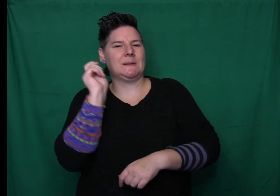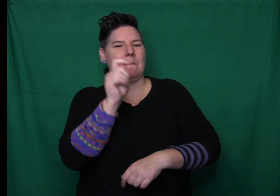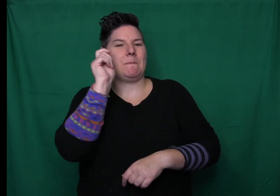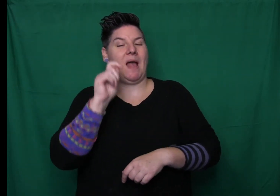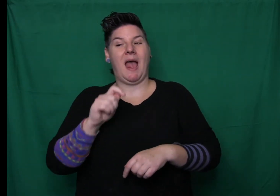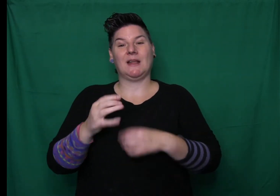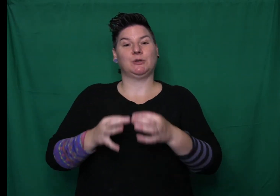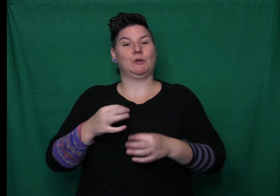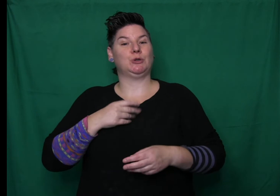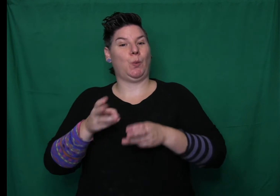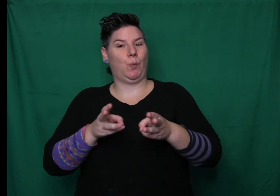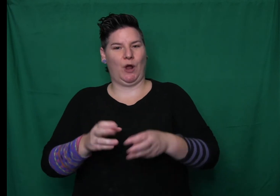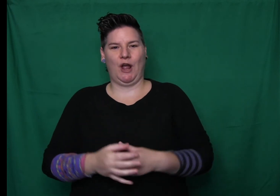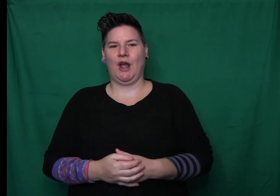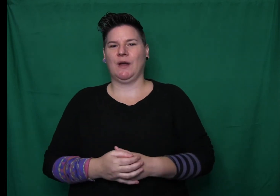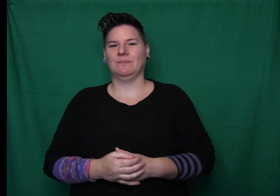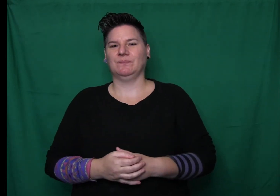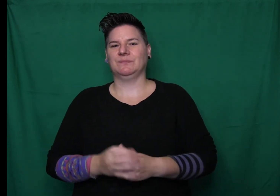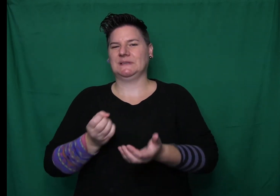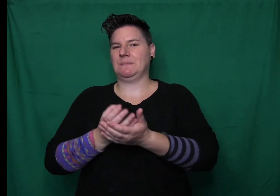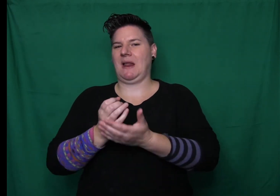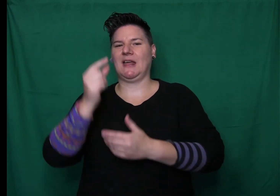Dory tucked a sardine into the rim of her crown.